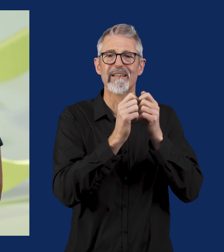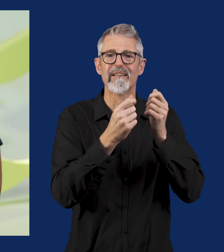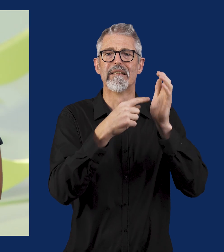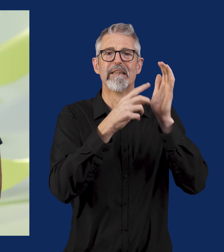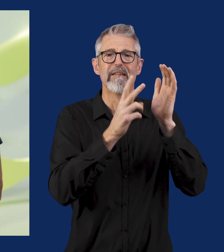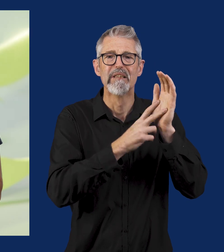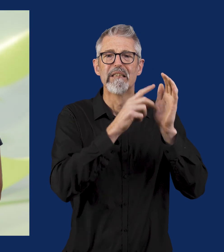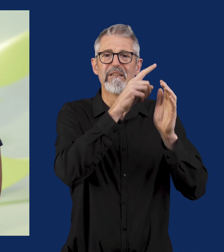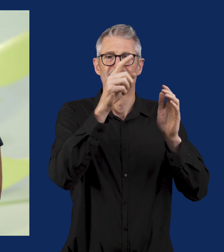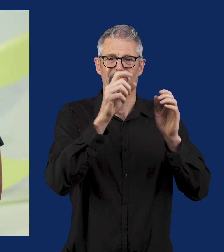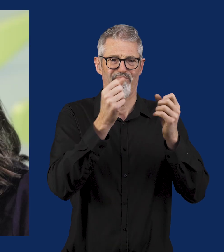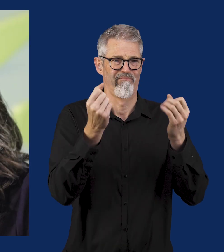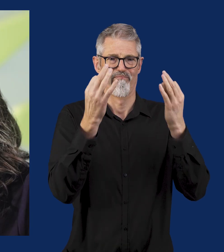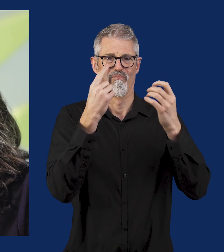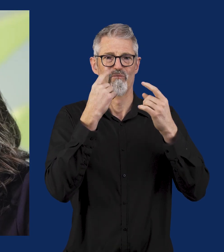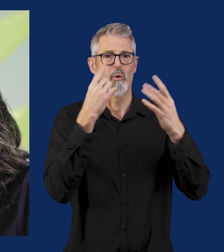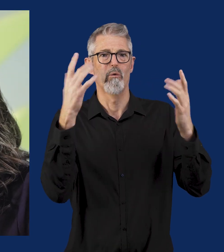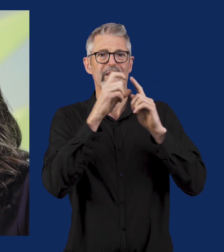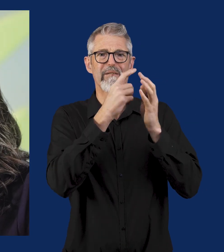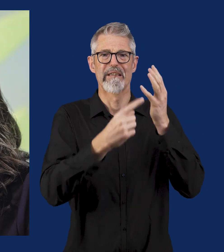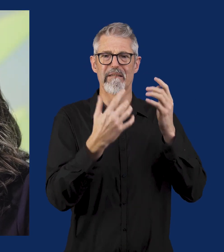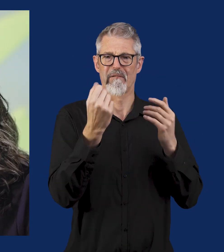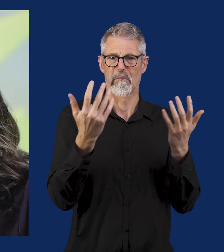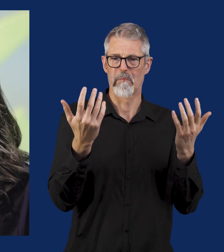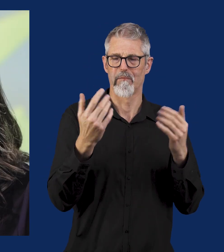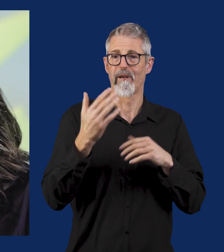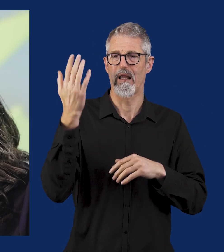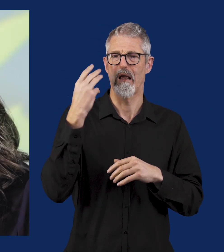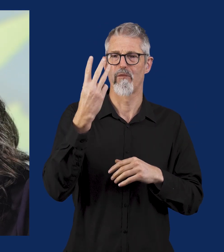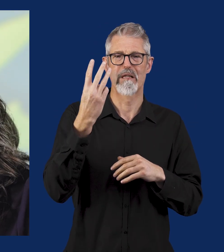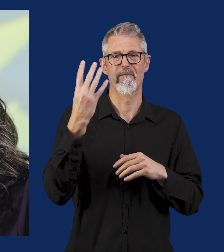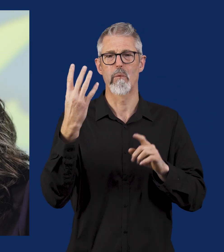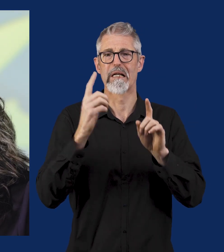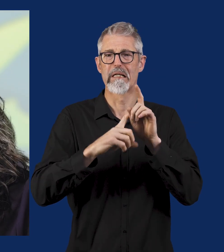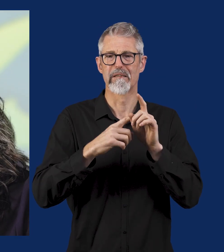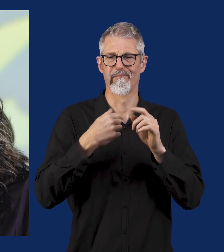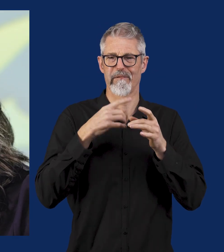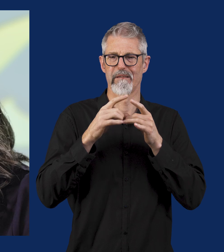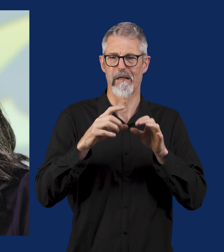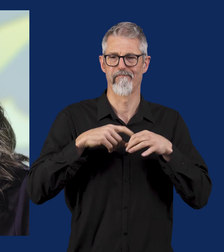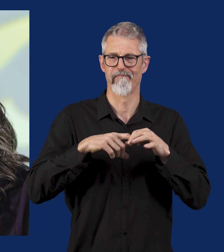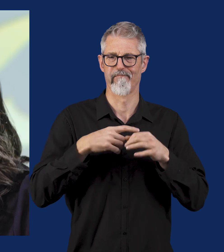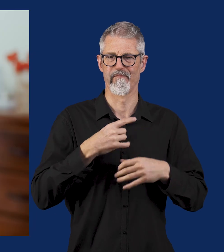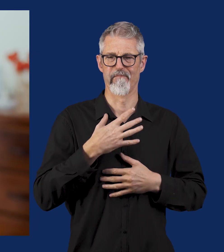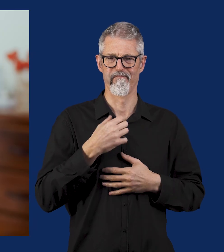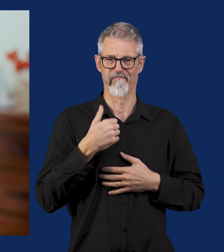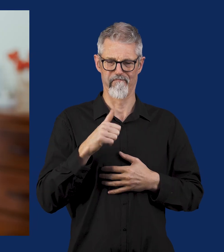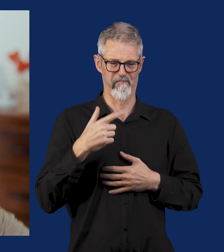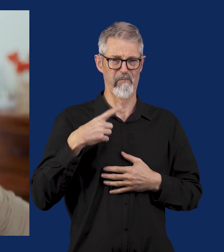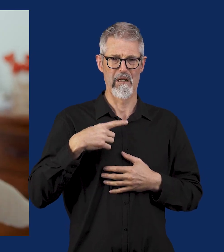magazines, on TV. And honestly, it was literally in the last three or four years where I